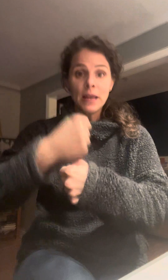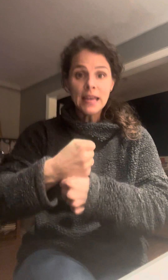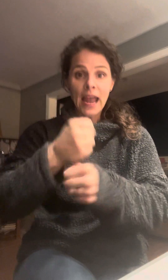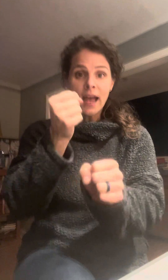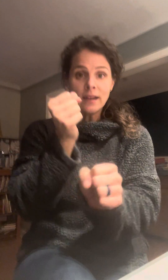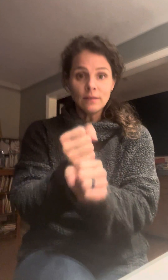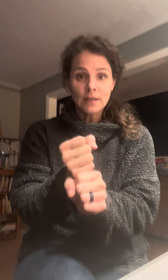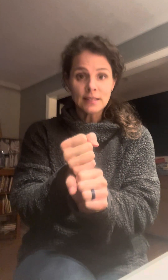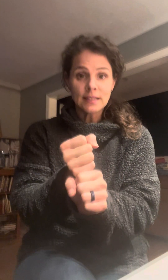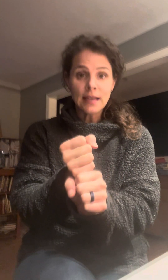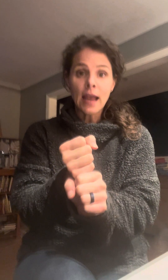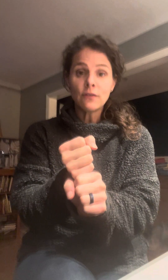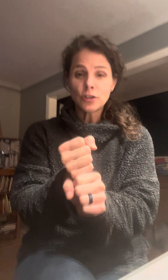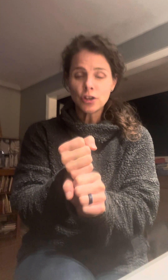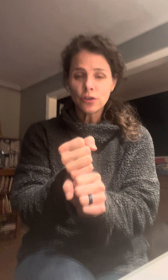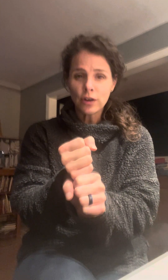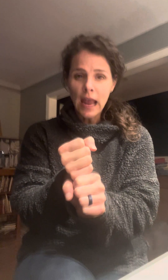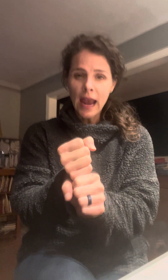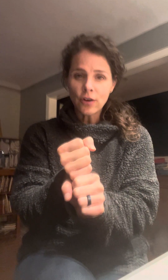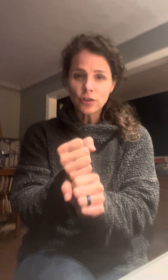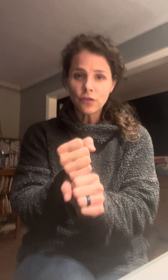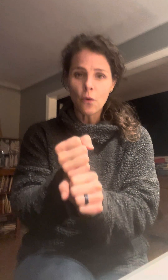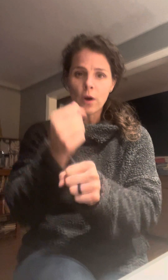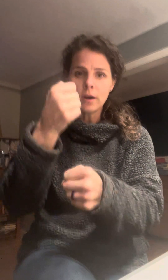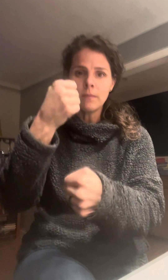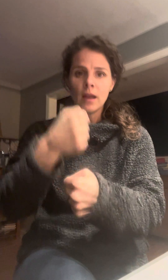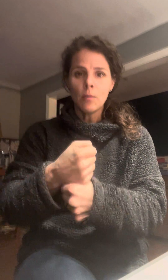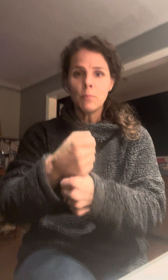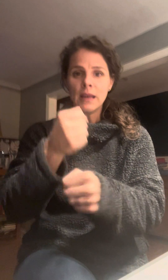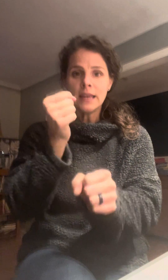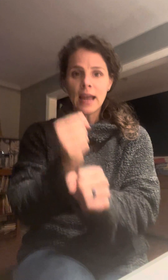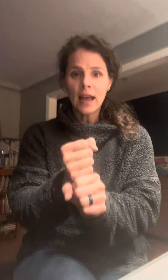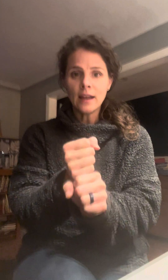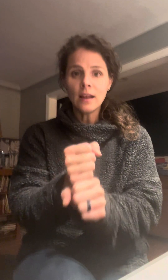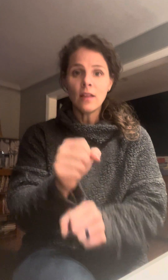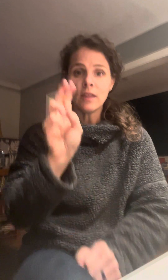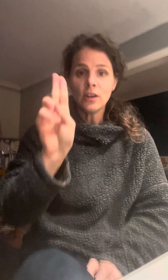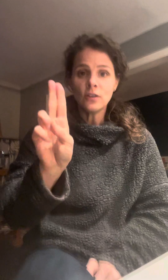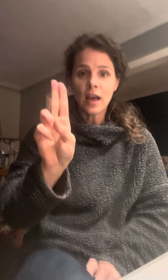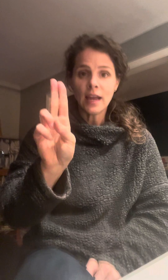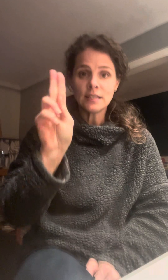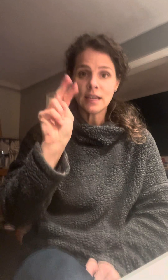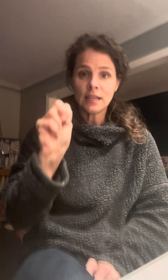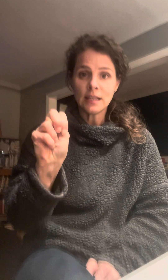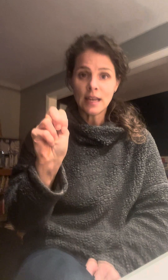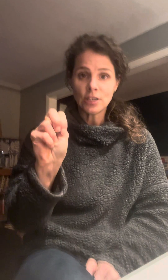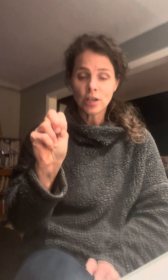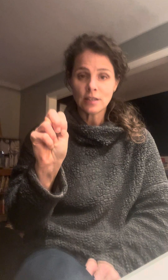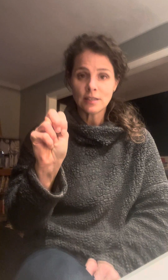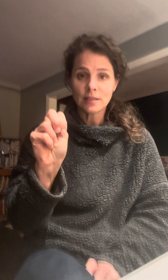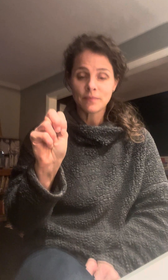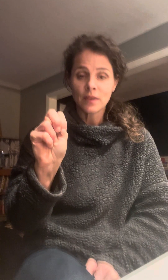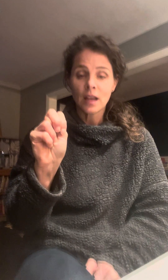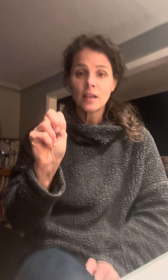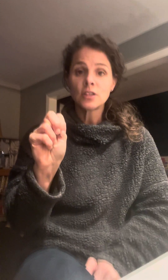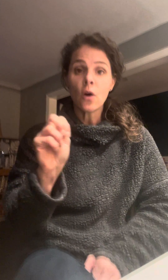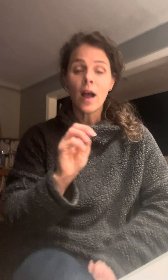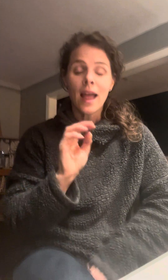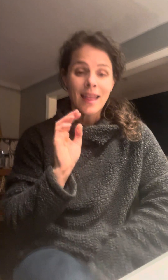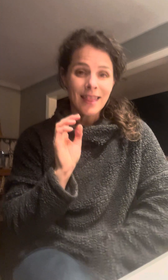began, that's the sign for to create or to form, began the United Nations. So,